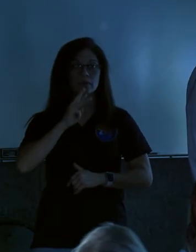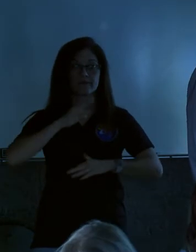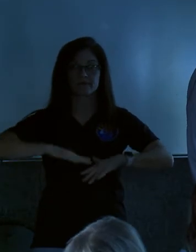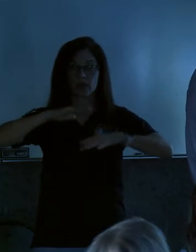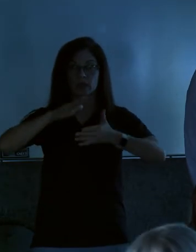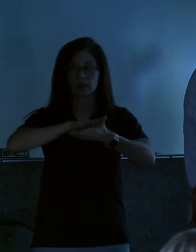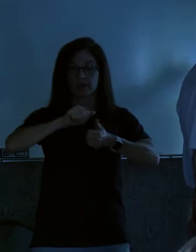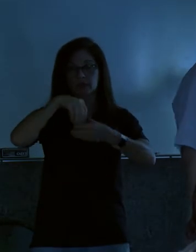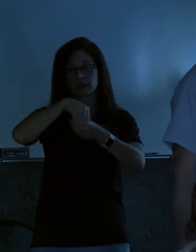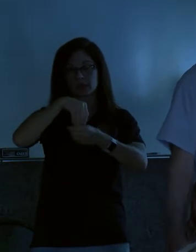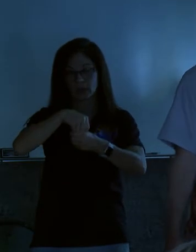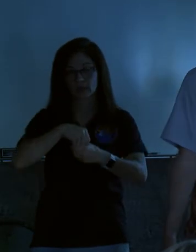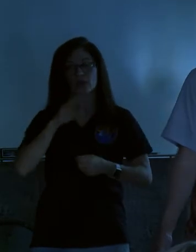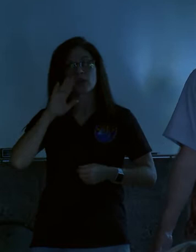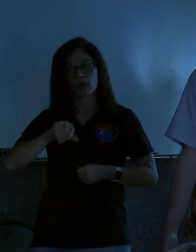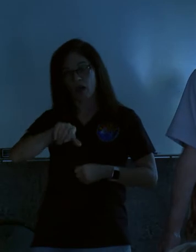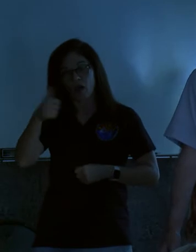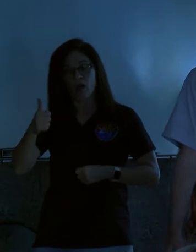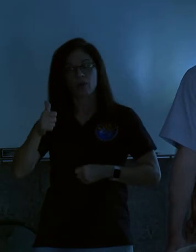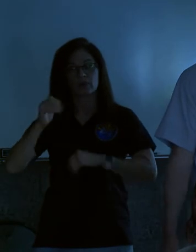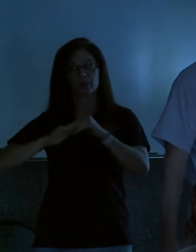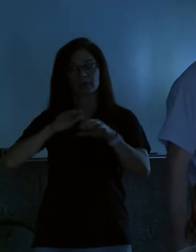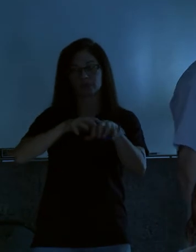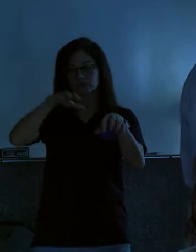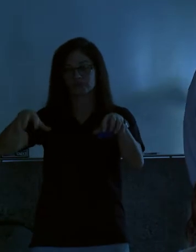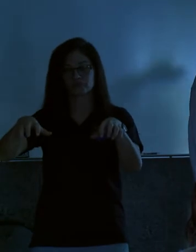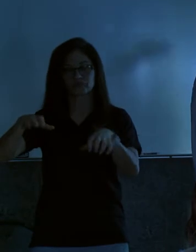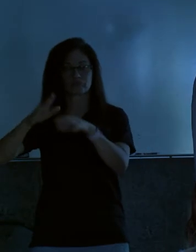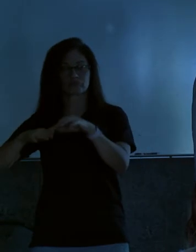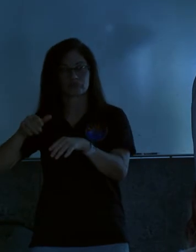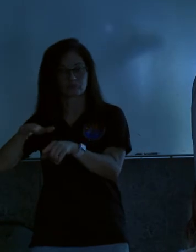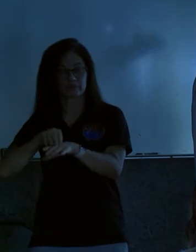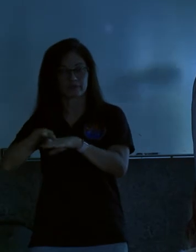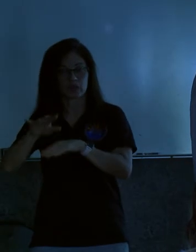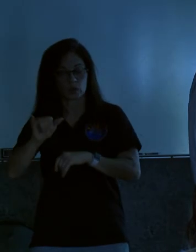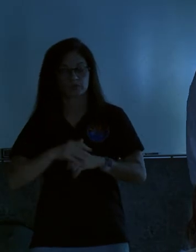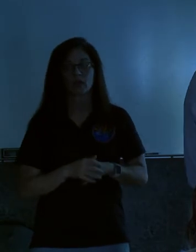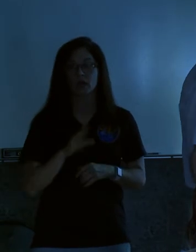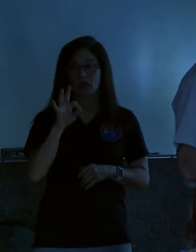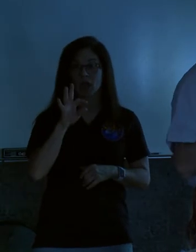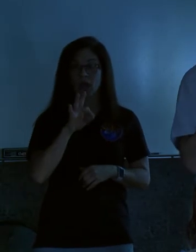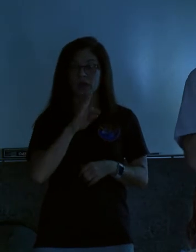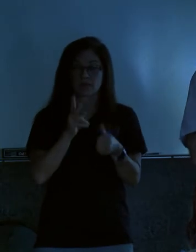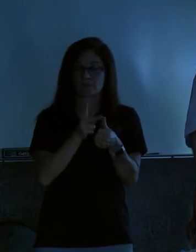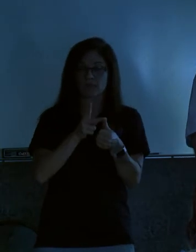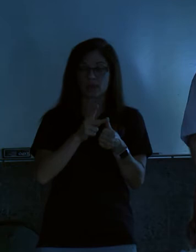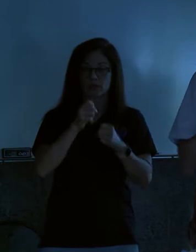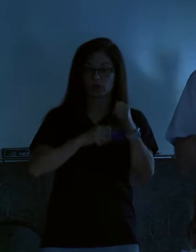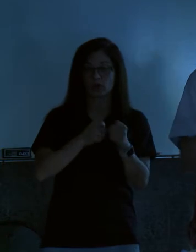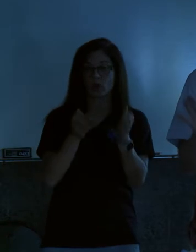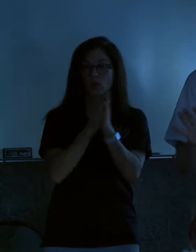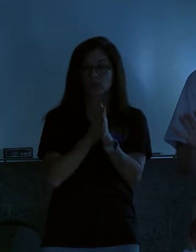damage inside. We know there were other structures and outbuildings that were affected. Nine primary structures requested Jersey